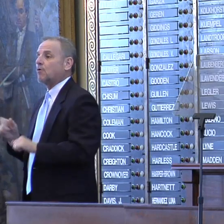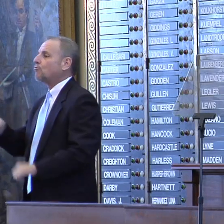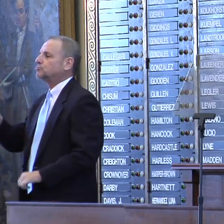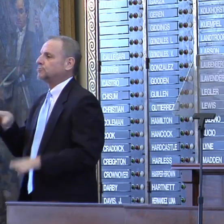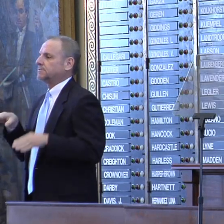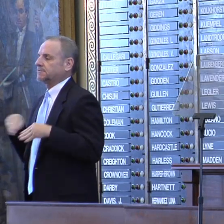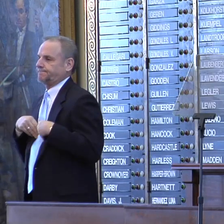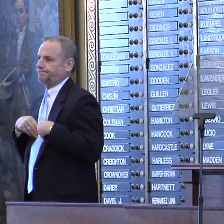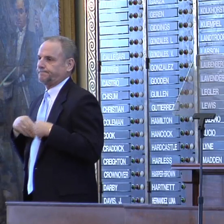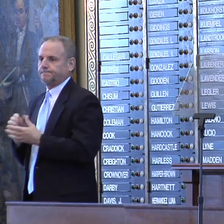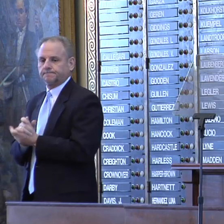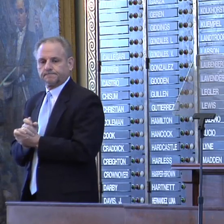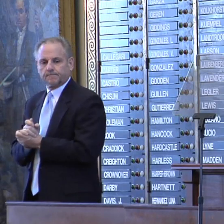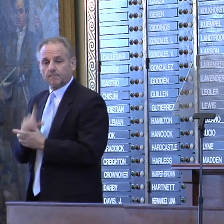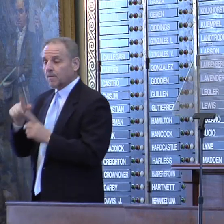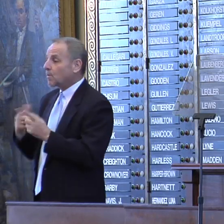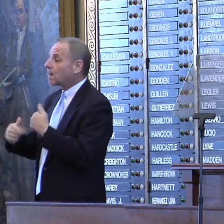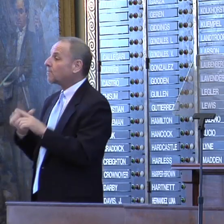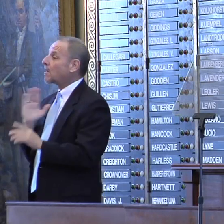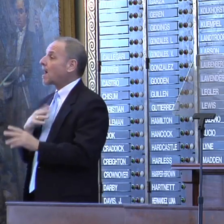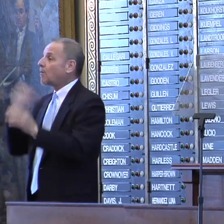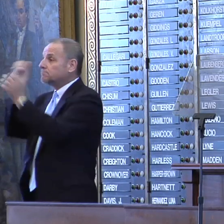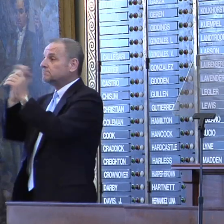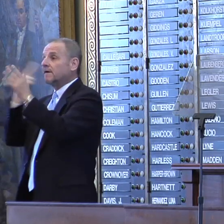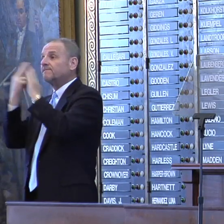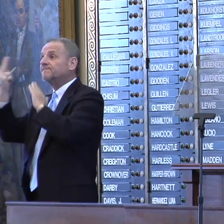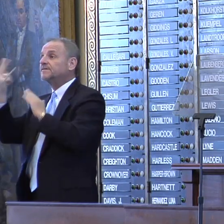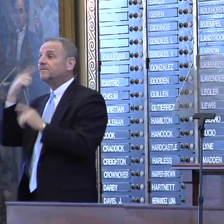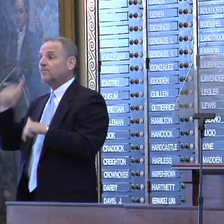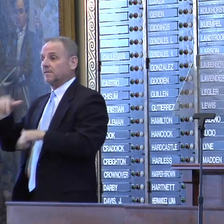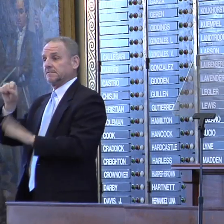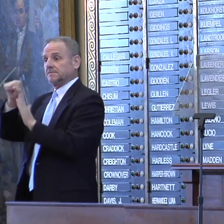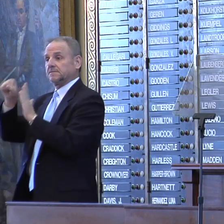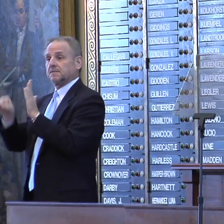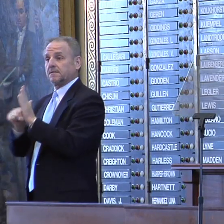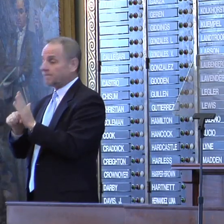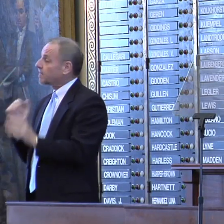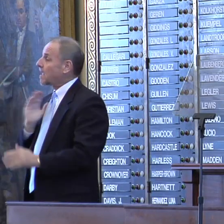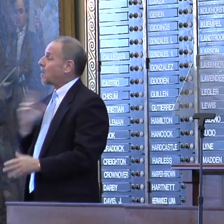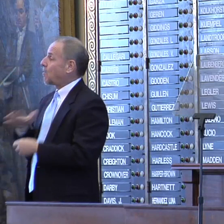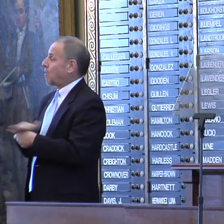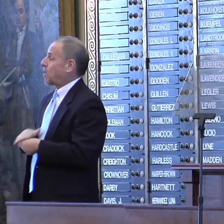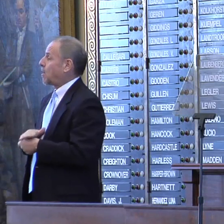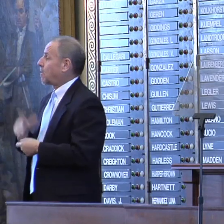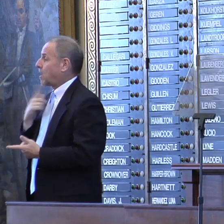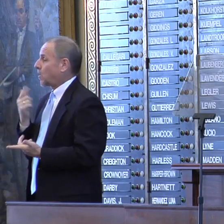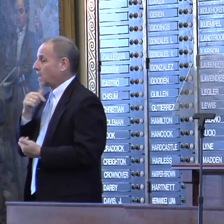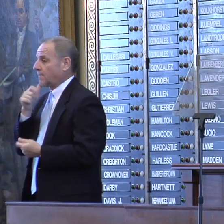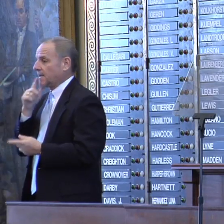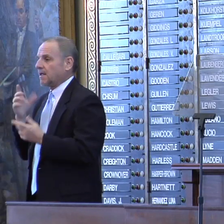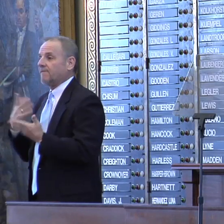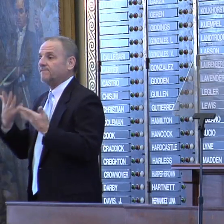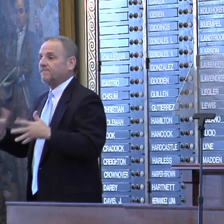accept when it comes to our vision for the state. Our work will not be done until every